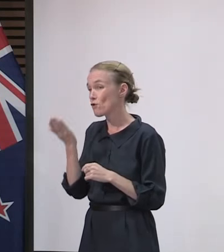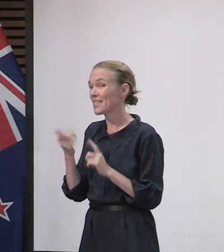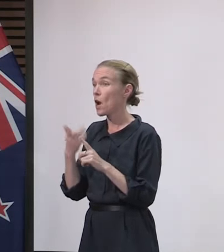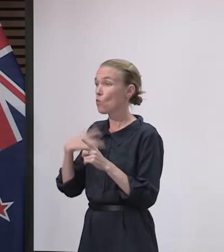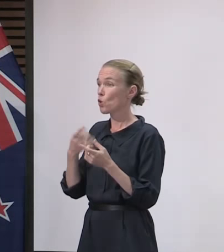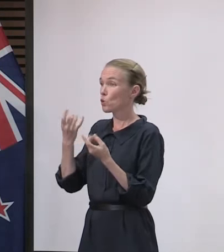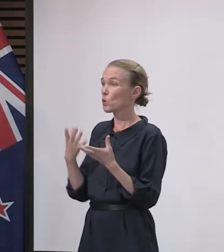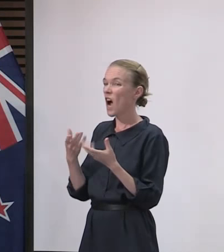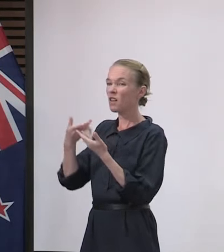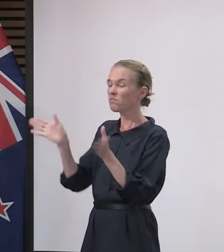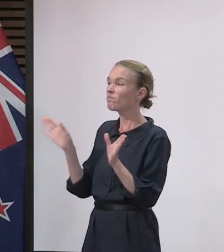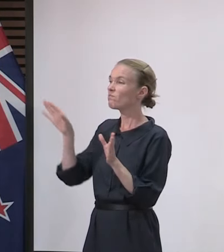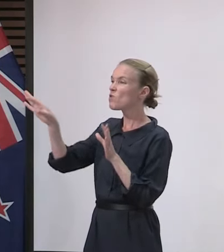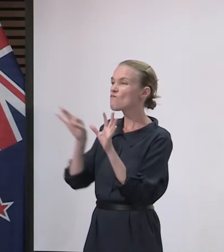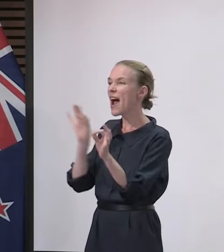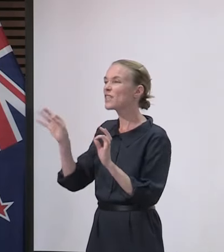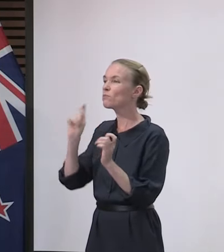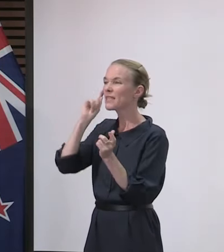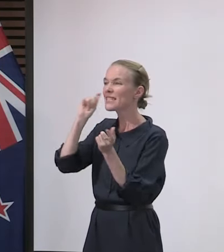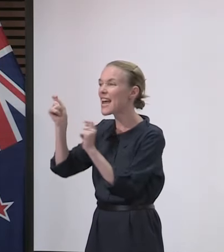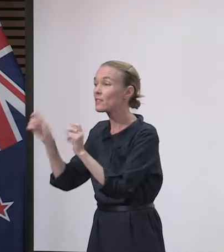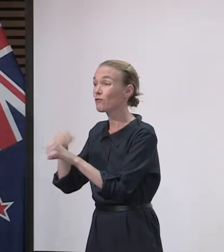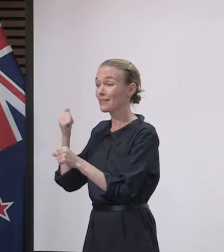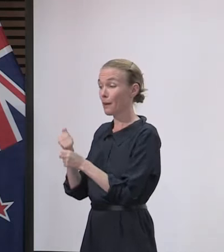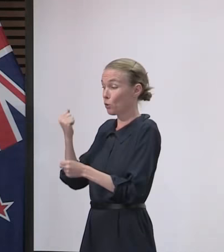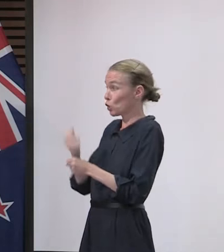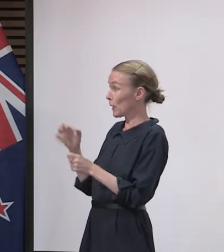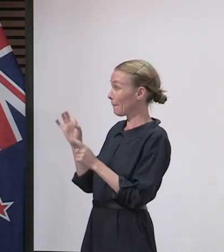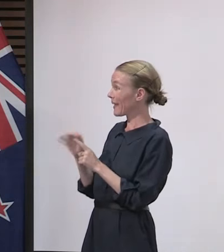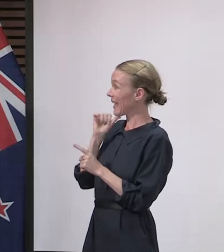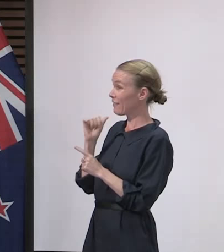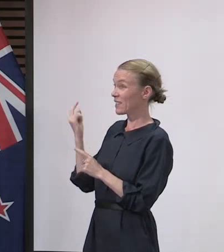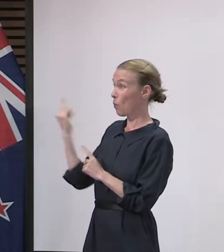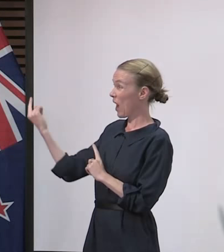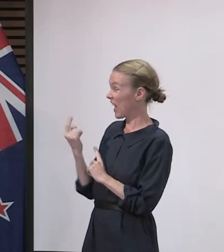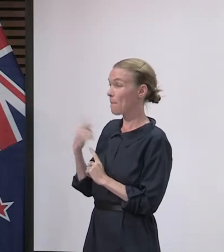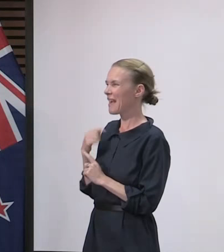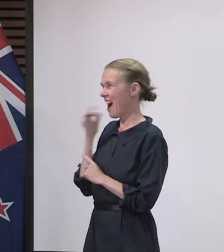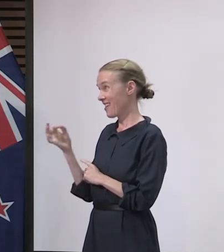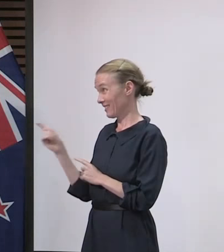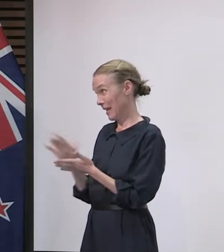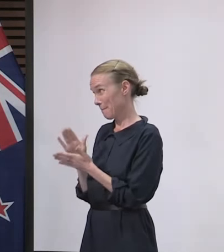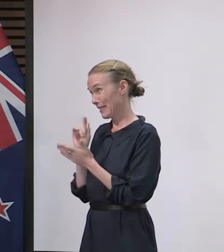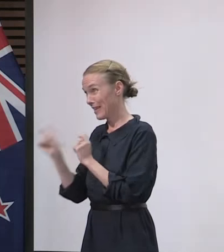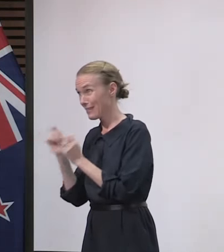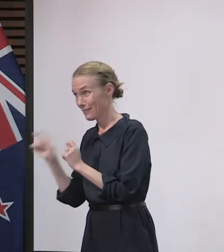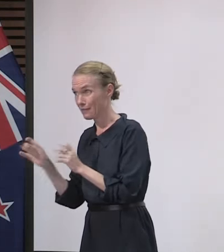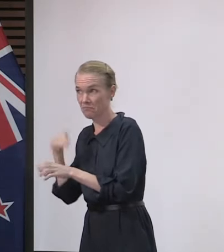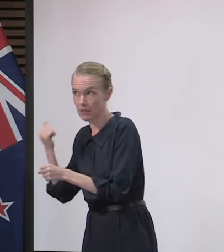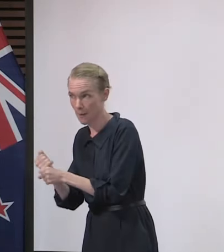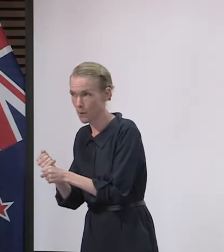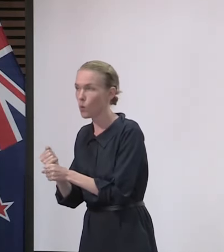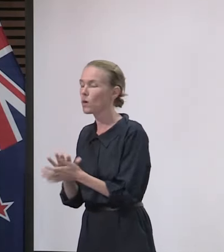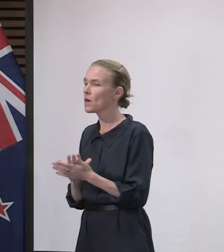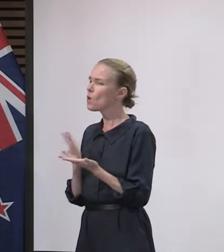of sentinel testing right across the country. It may be somewhere between 1,000 and 2,000, but that will be very much a part of the